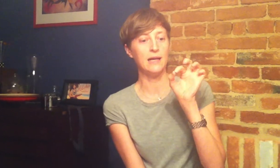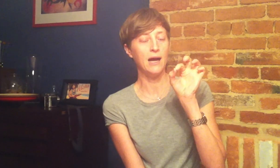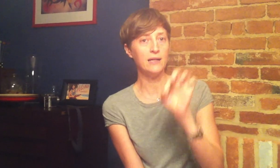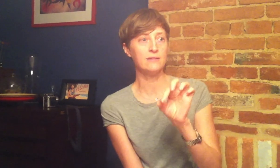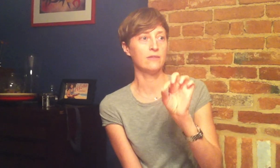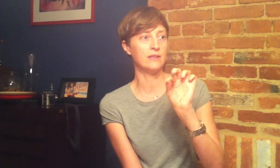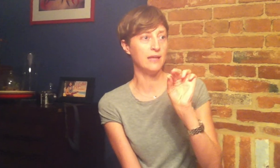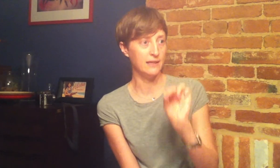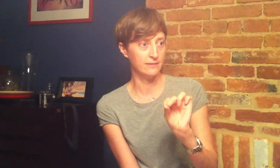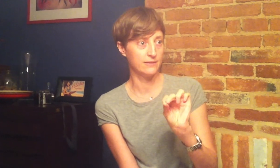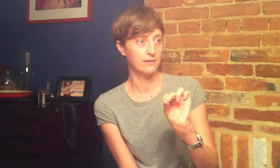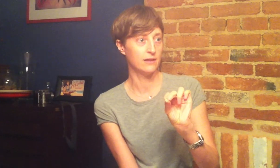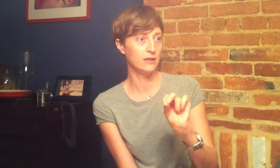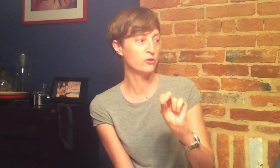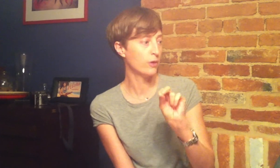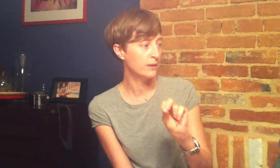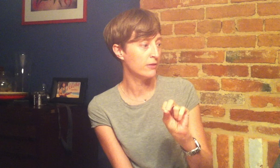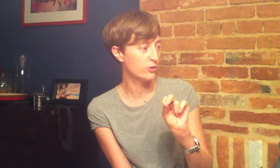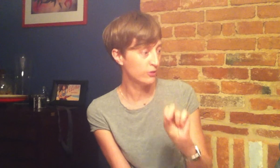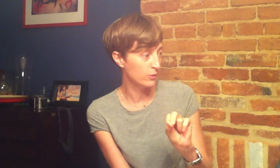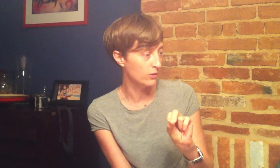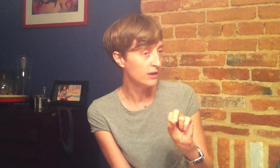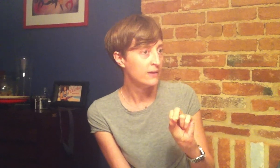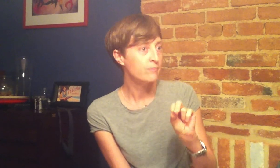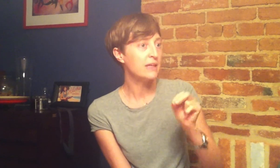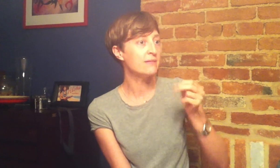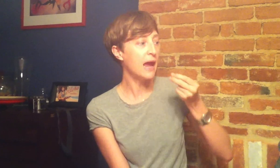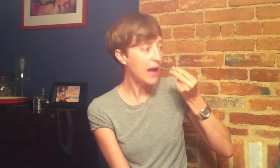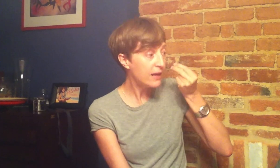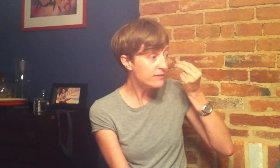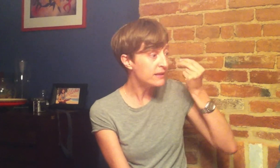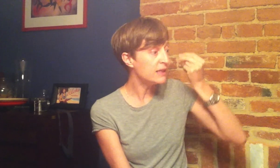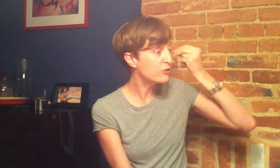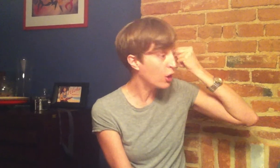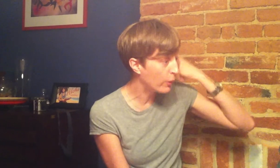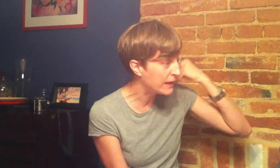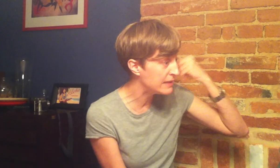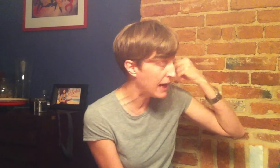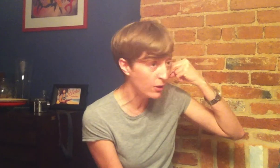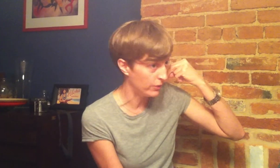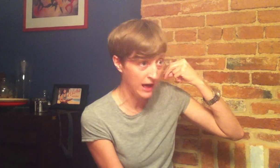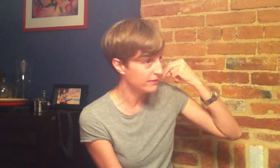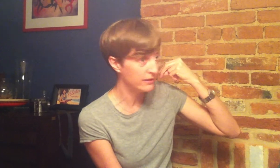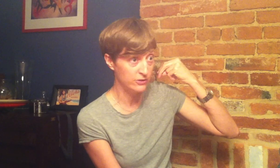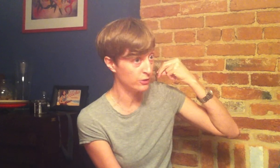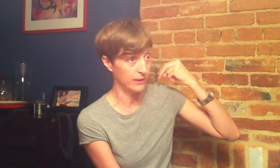height of the taste and the enjoyment of the Tootsie Roll is as is going down, not as it is chewing,